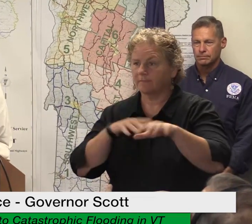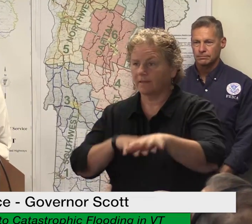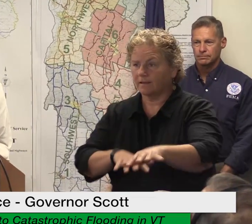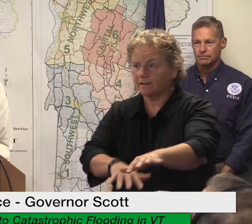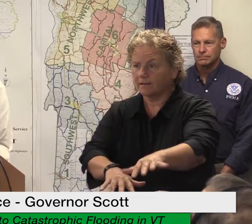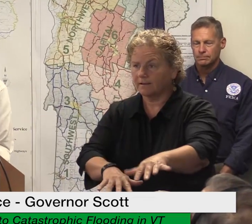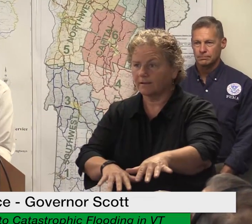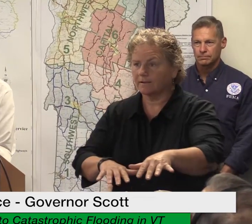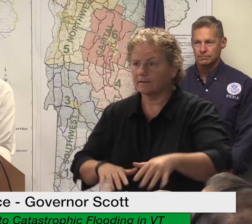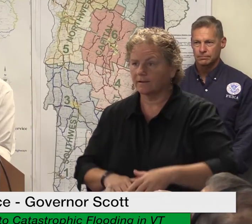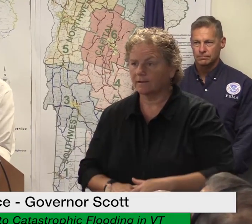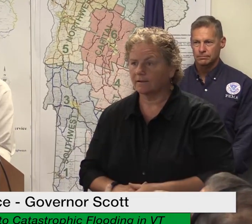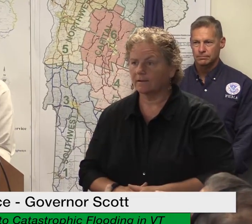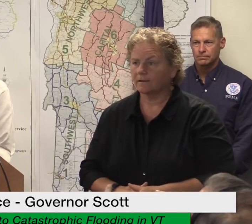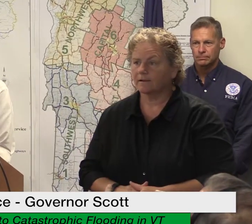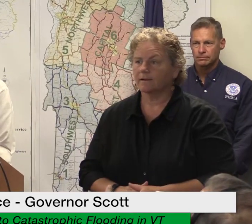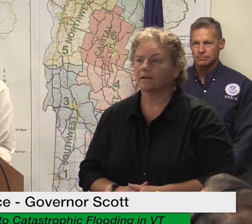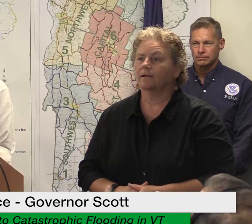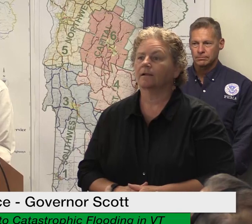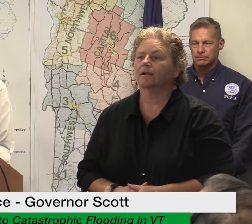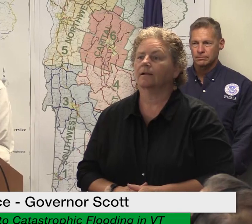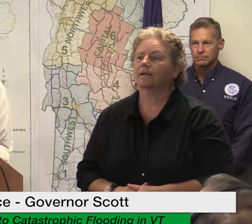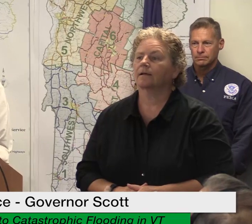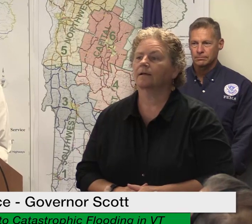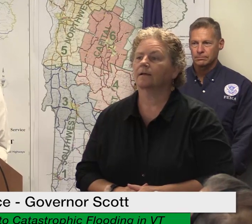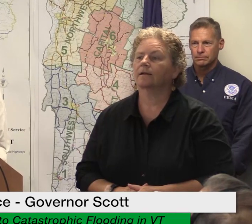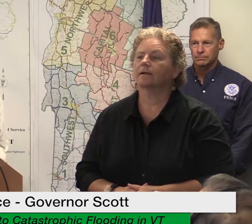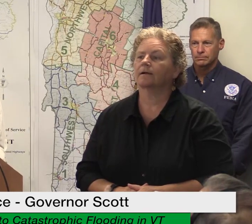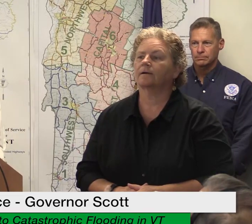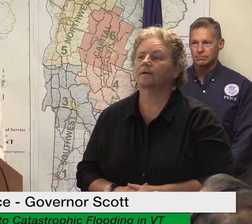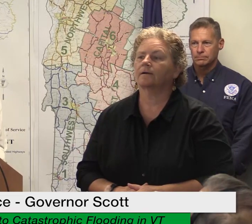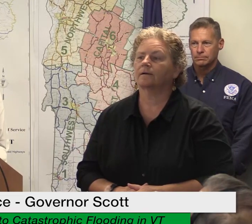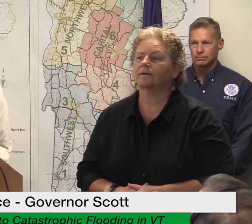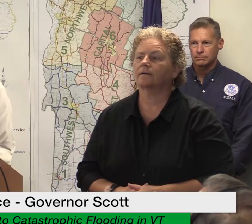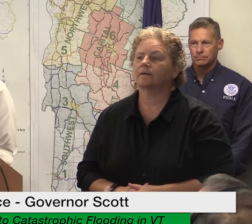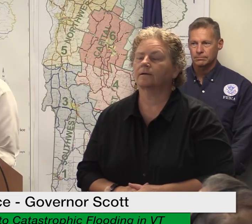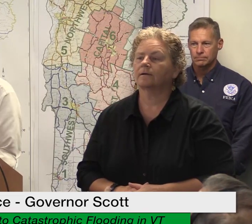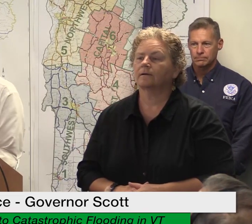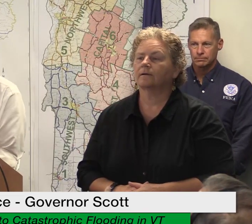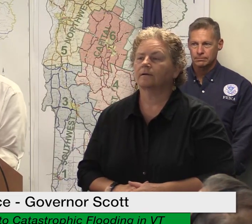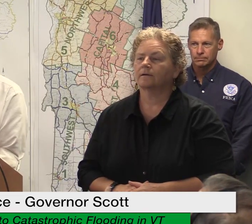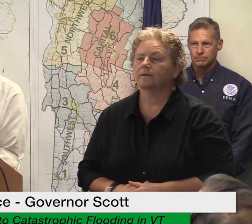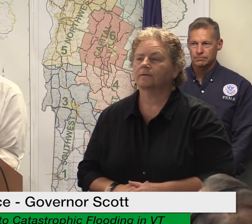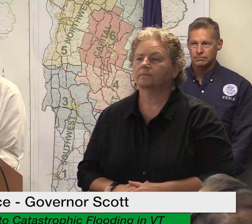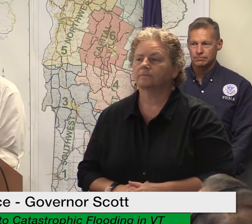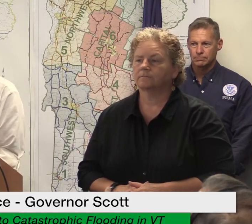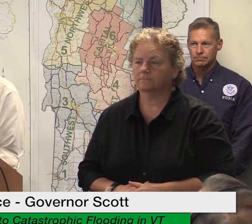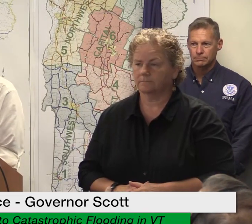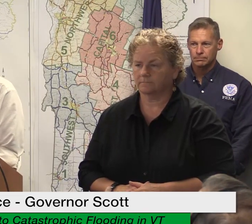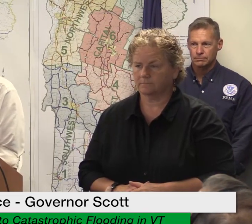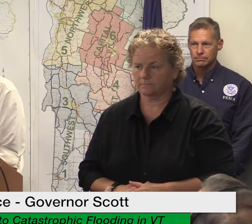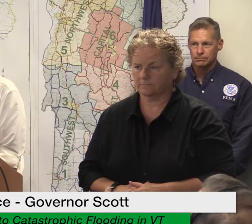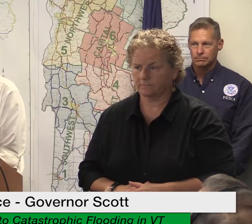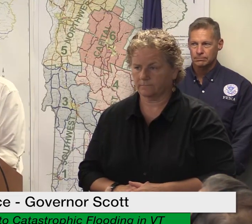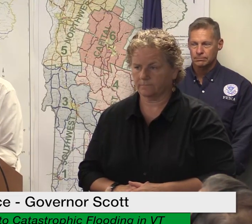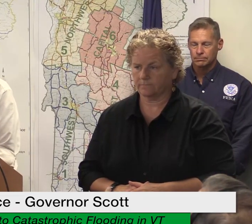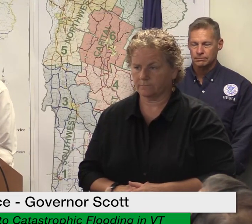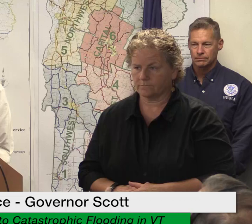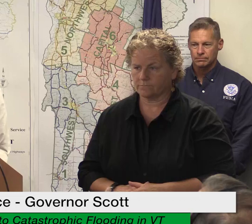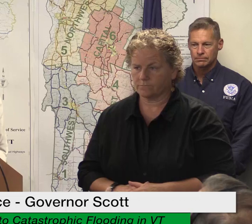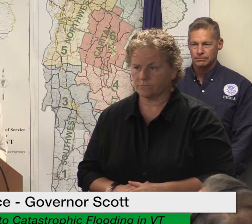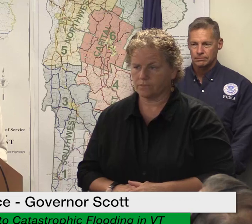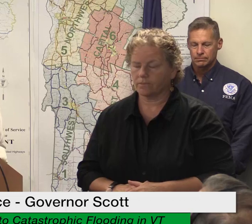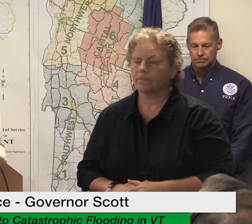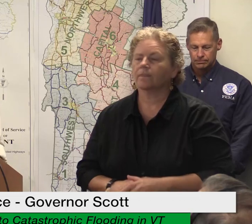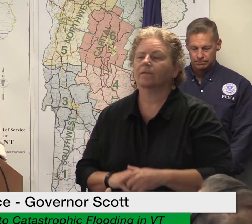if you weren't impacted and want to help find a neighbor who needs help with their debris and get it to the edge of the street or road